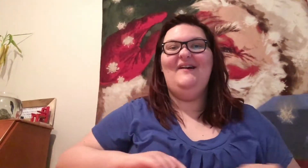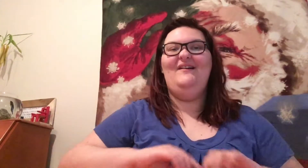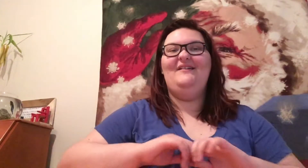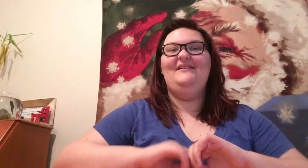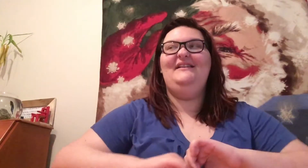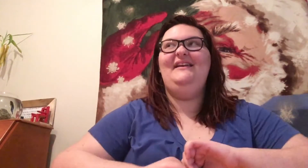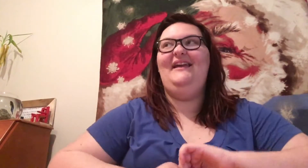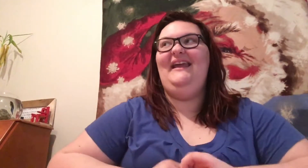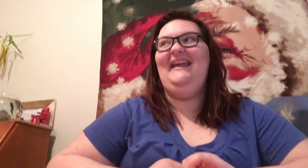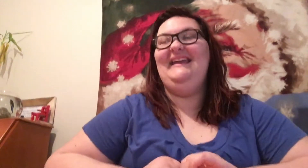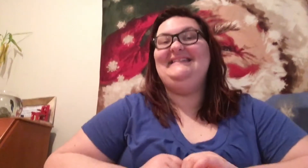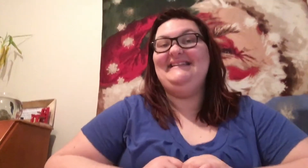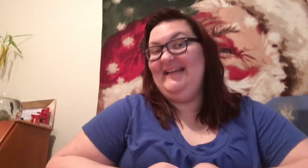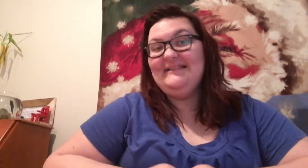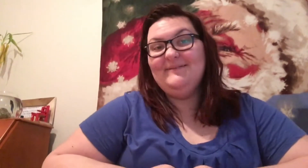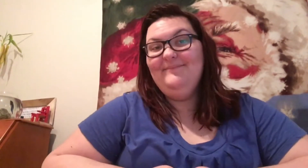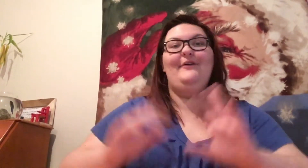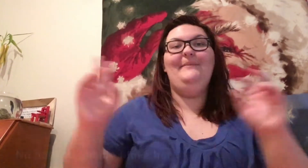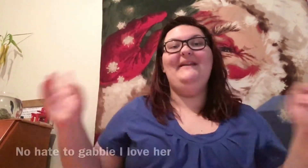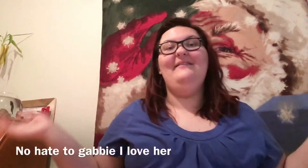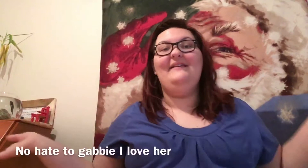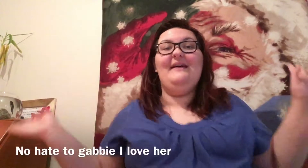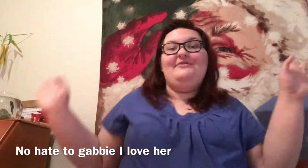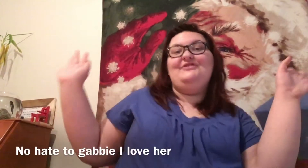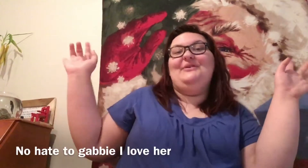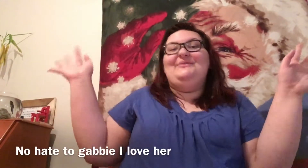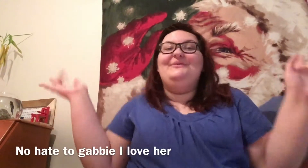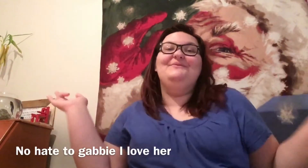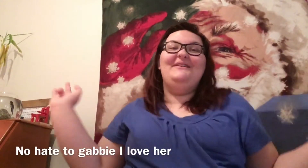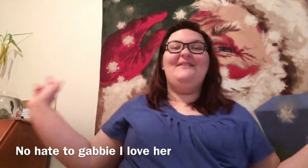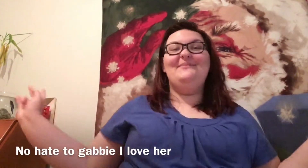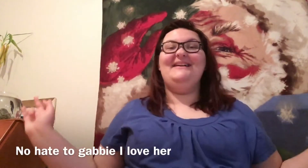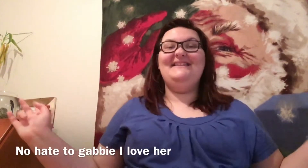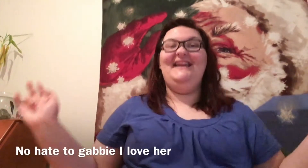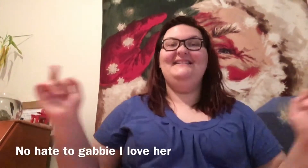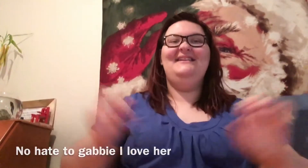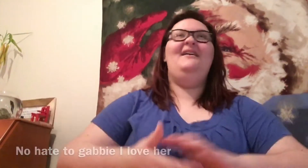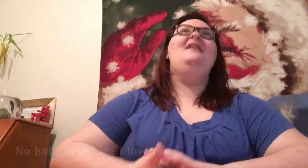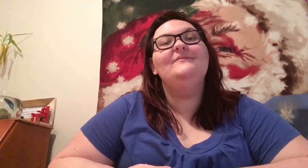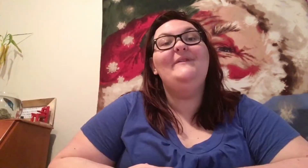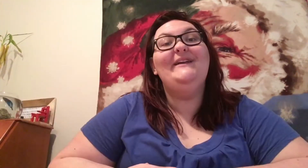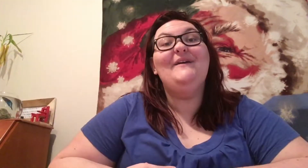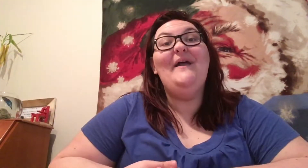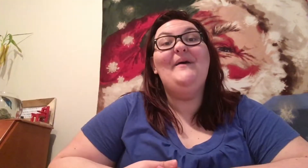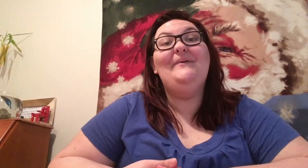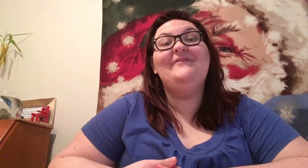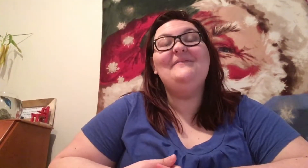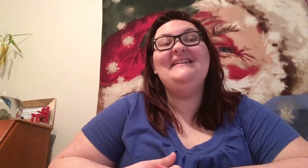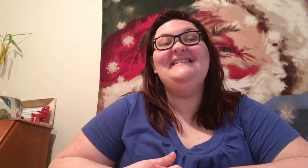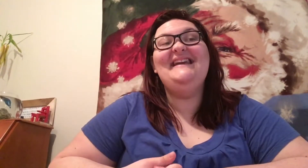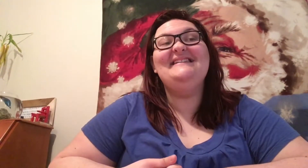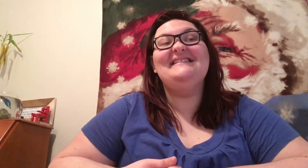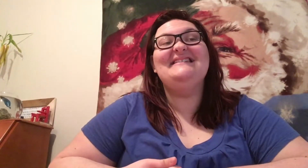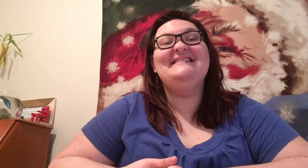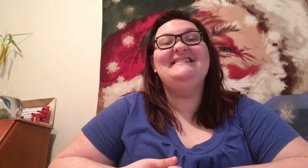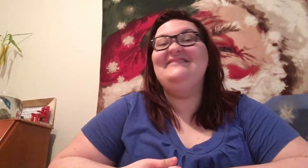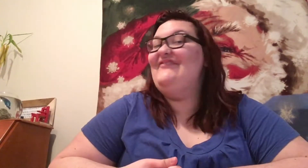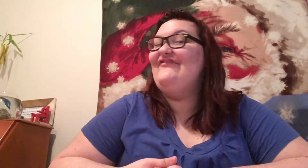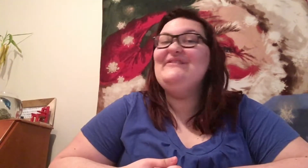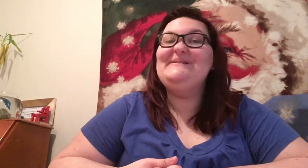on a date. Call me The Gabby Show, went on a bad date. When I got home from the date, the first